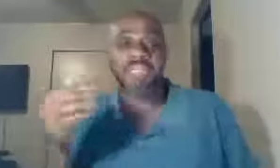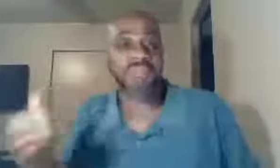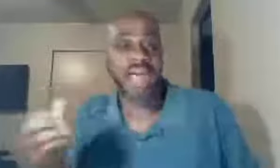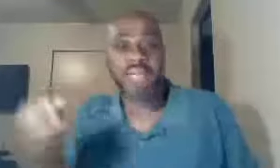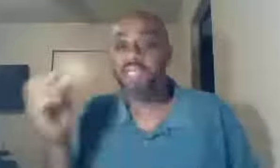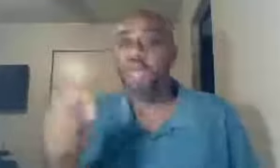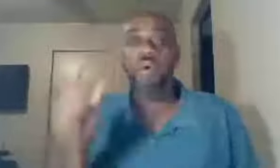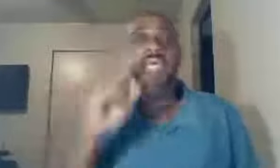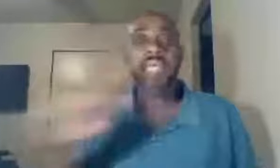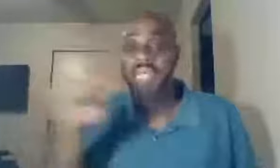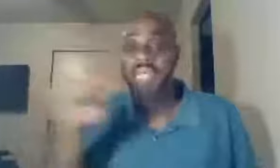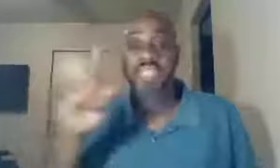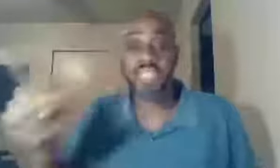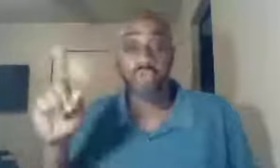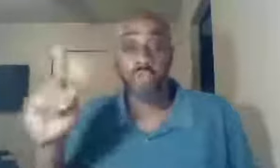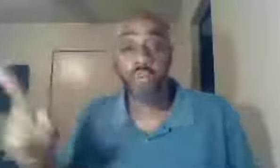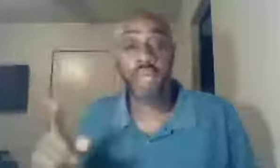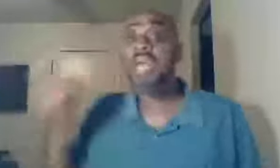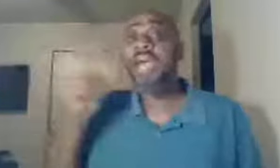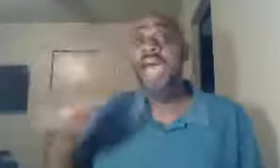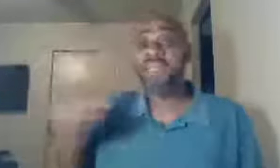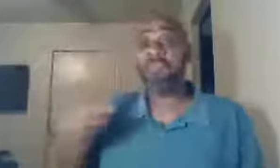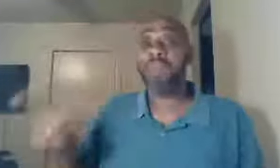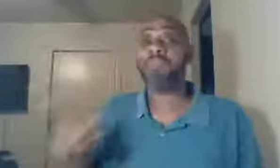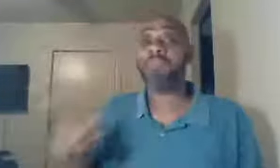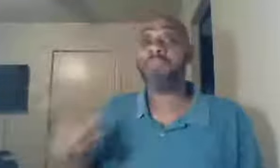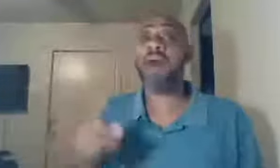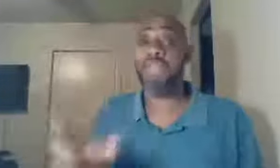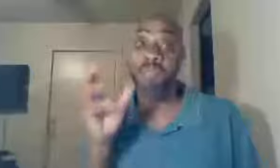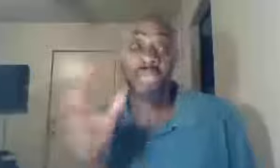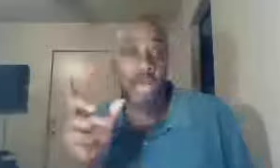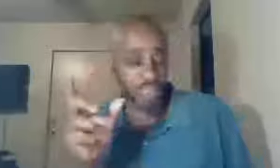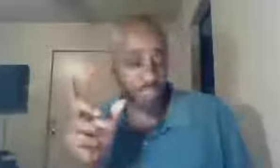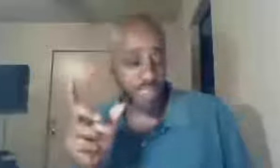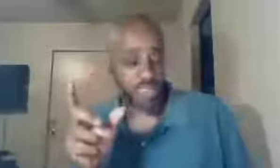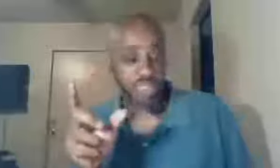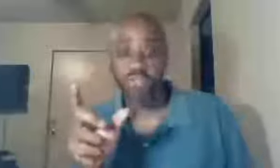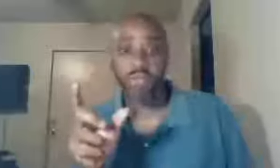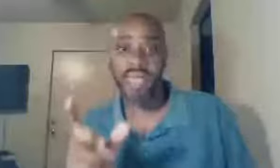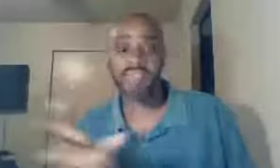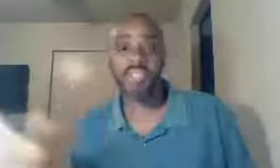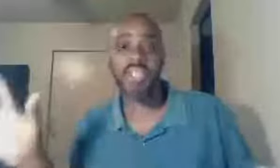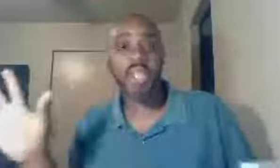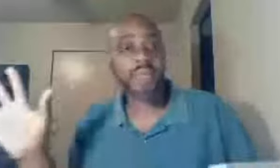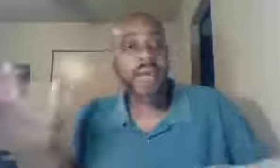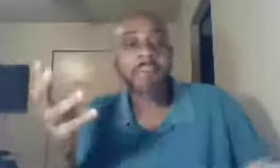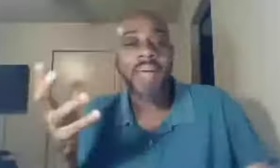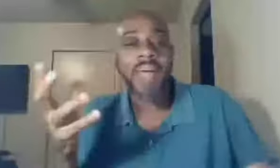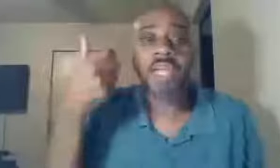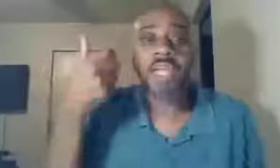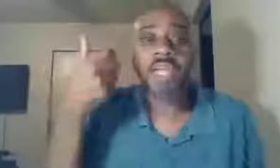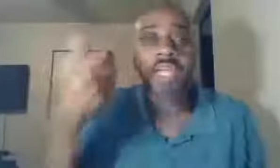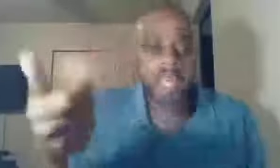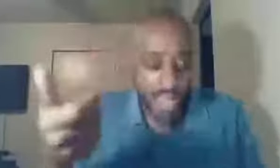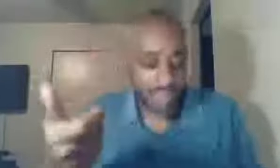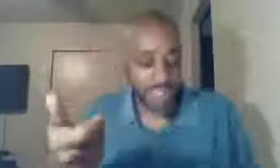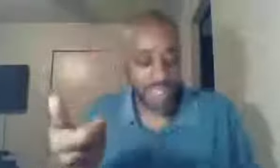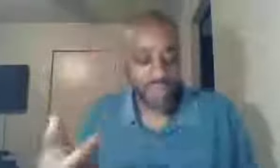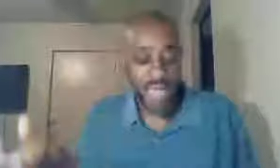divided, no, he is the central point, and the message about him, the gospel is the central message, come back together, stop being divided,